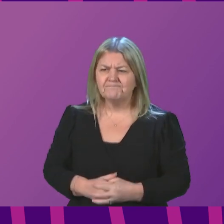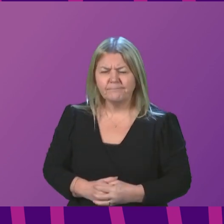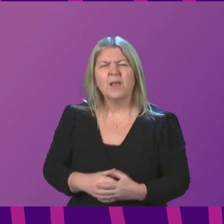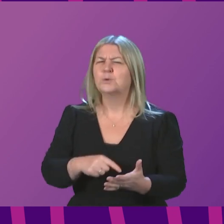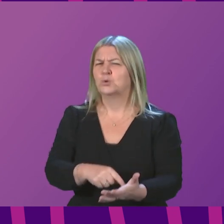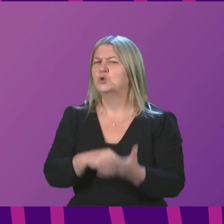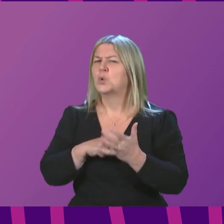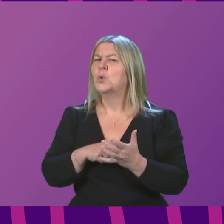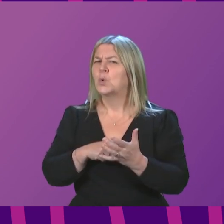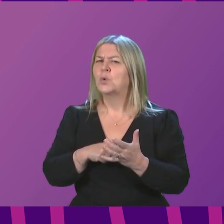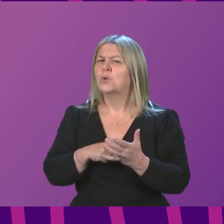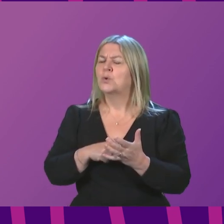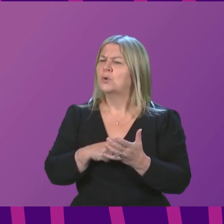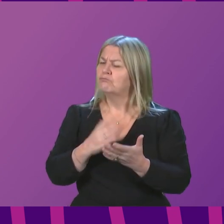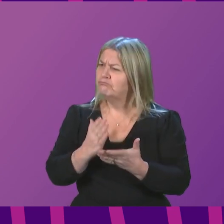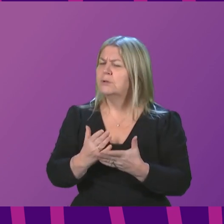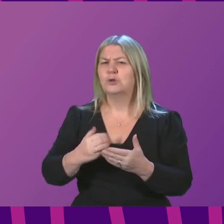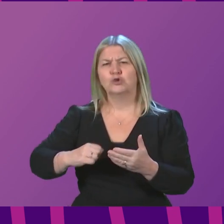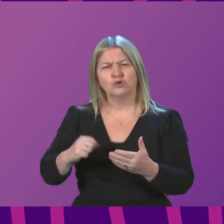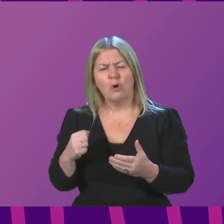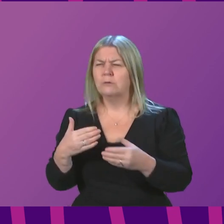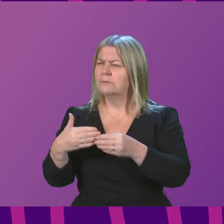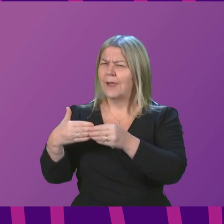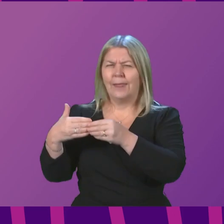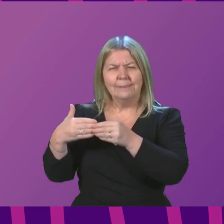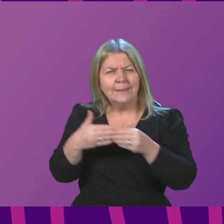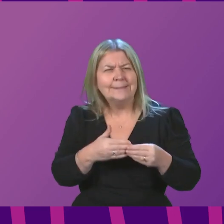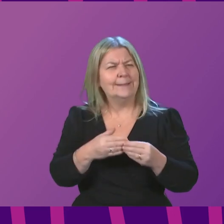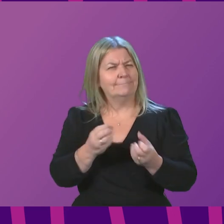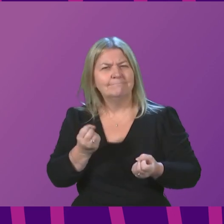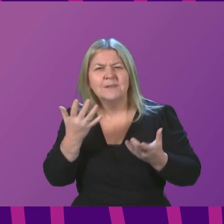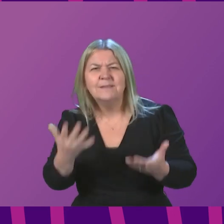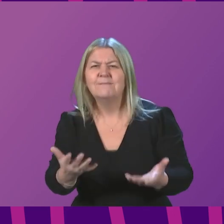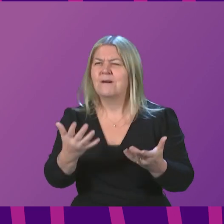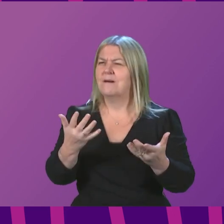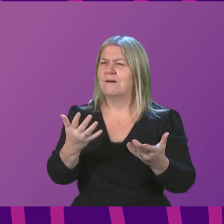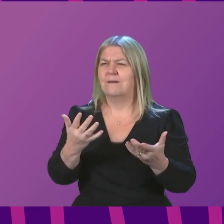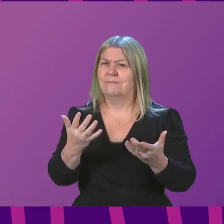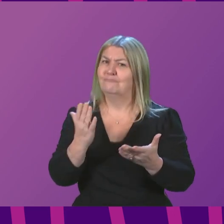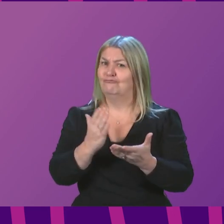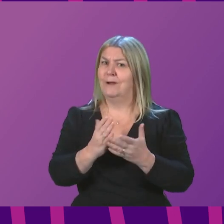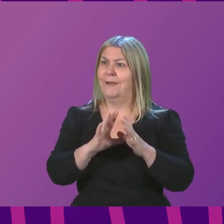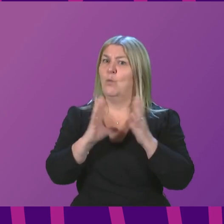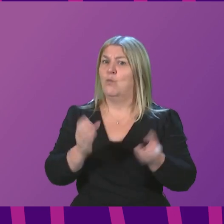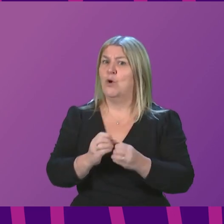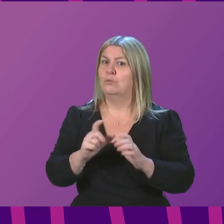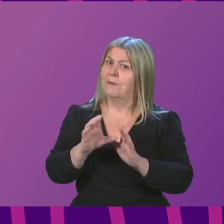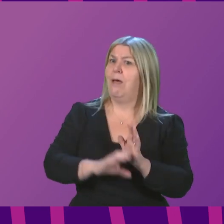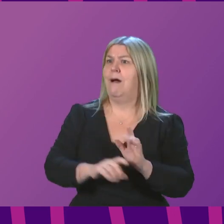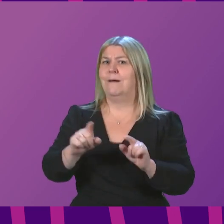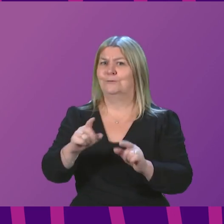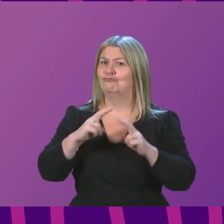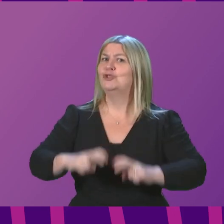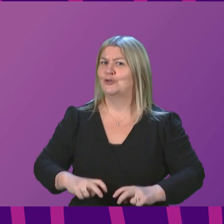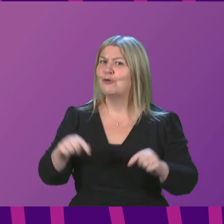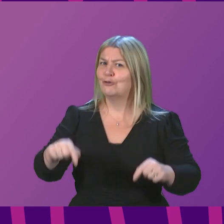role played by Scotland in leading and delivering world-class COVID-19 research, particularly as we respond to